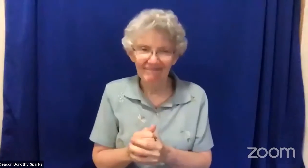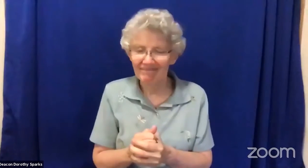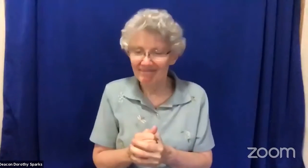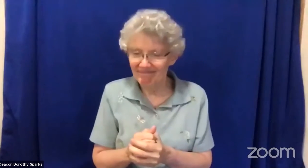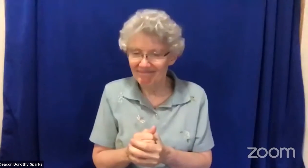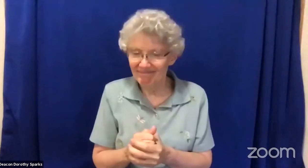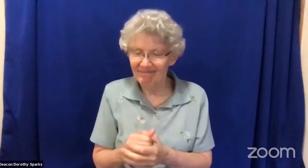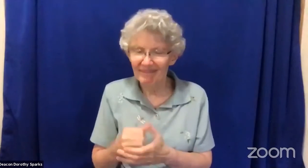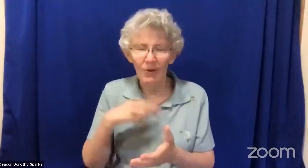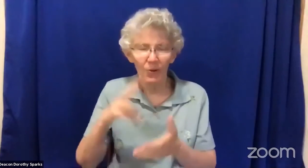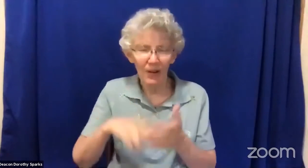this.